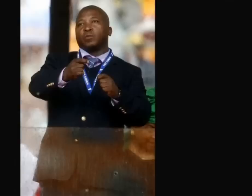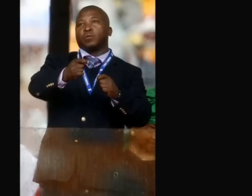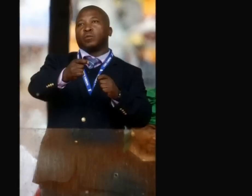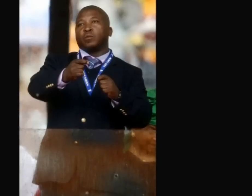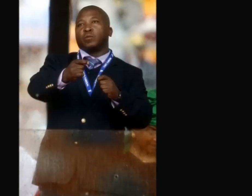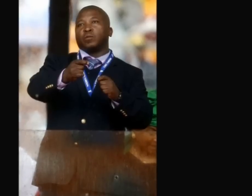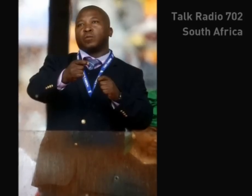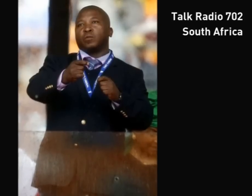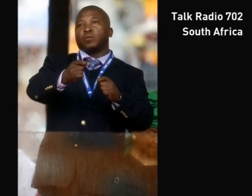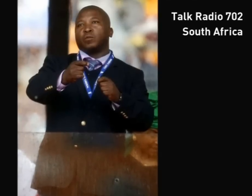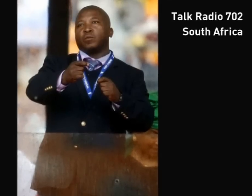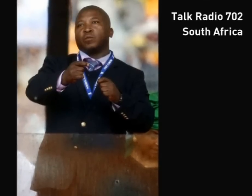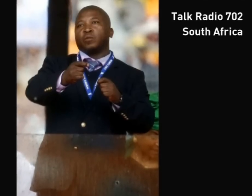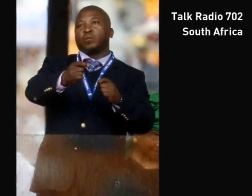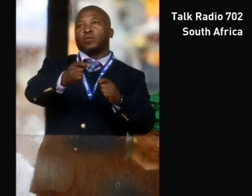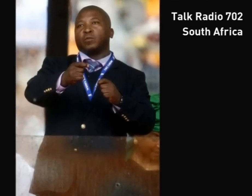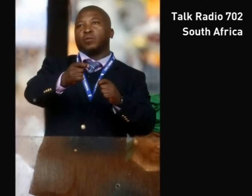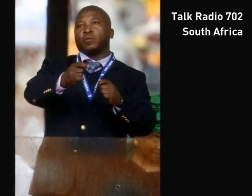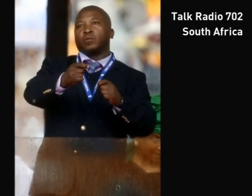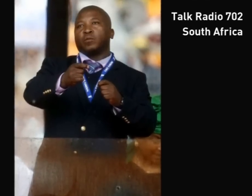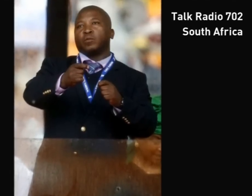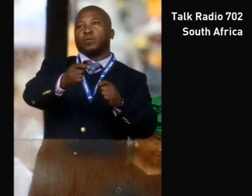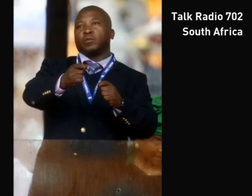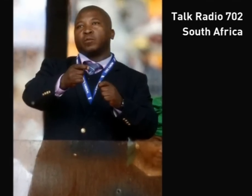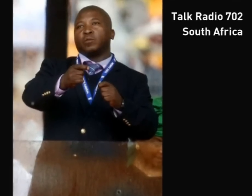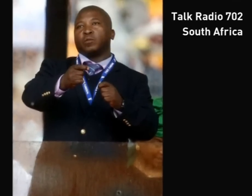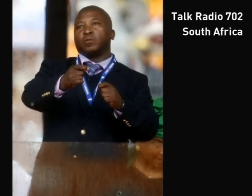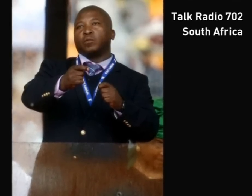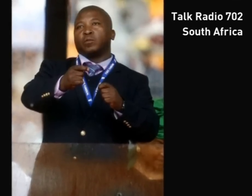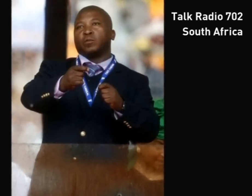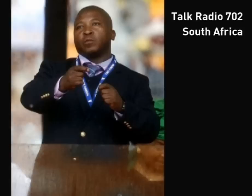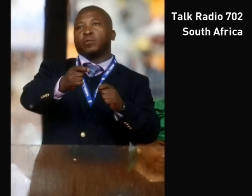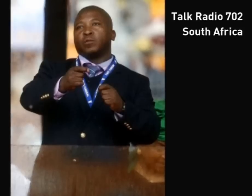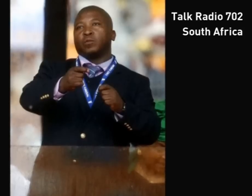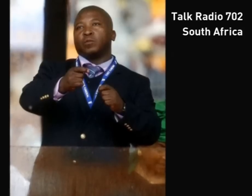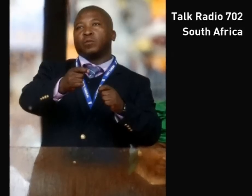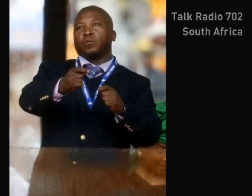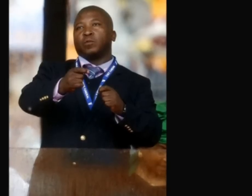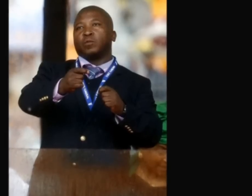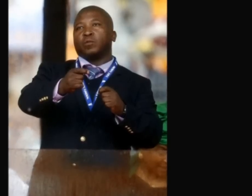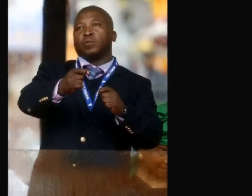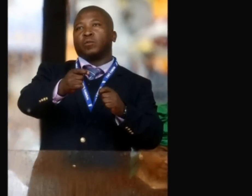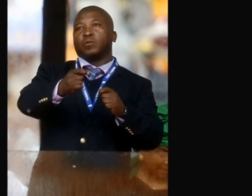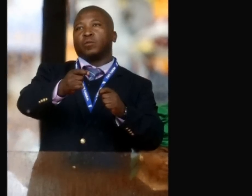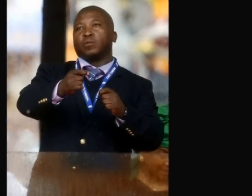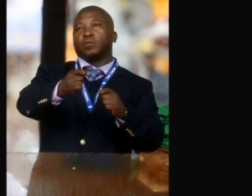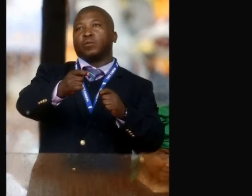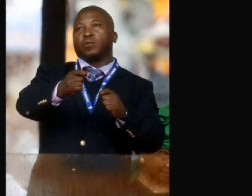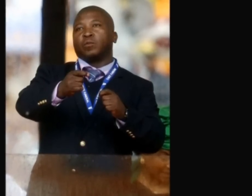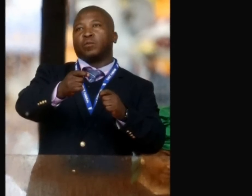I think that I've been a champion of sign language. Tamsanka Janshi made headlines this week after his signing at Nelson